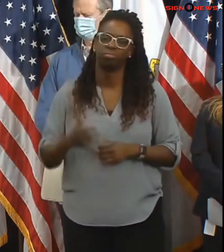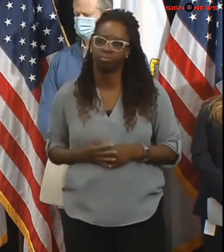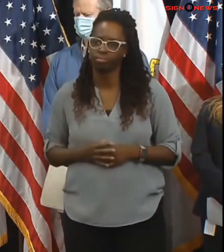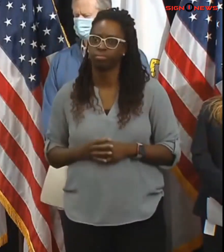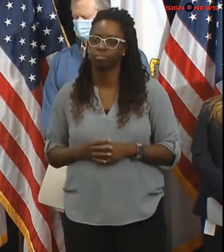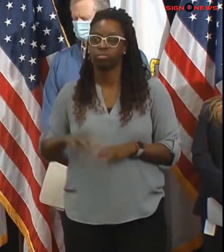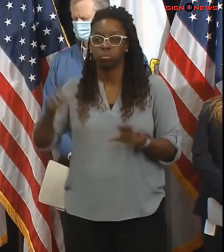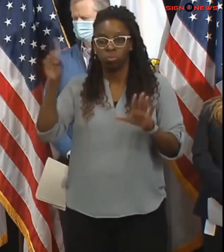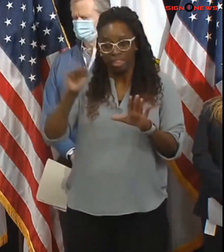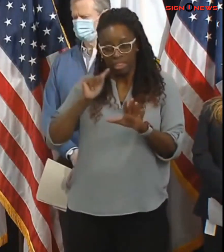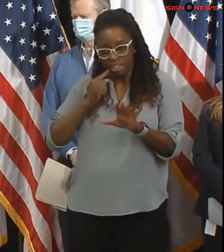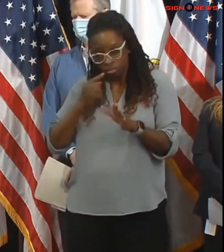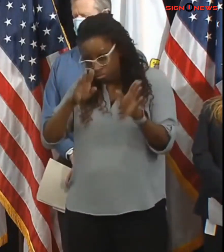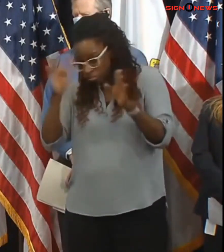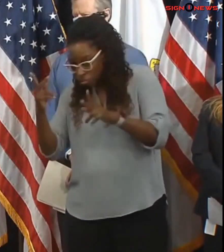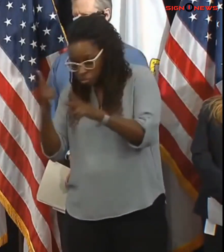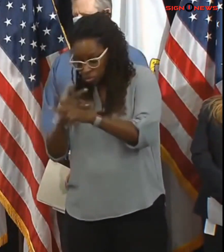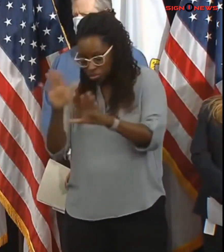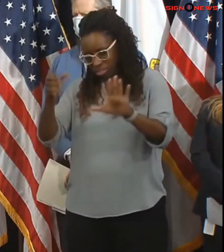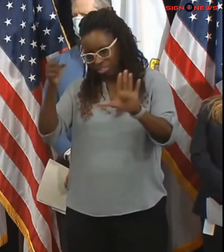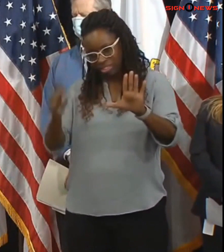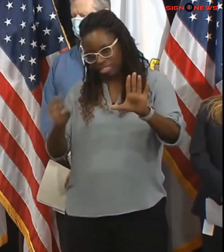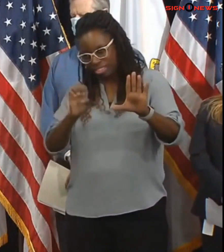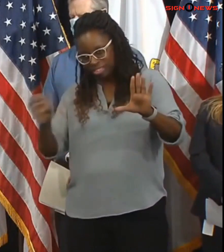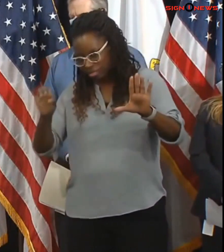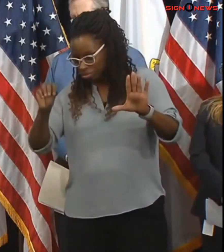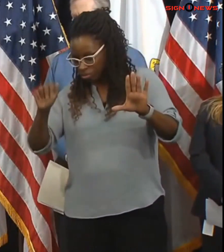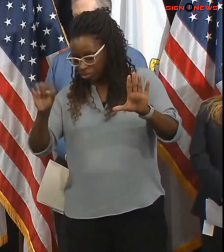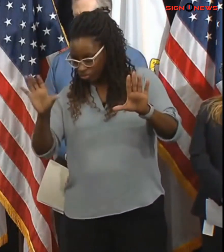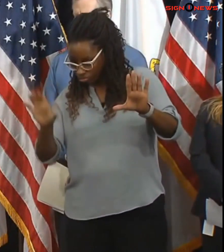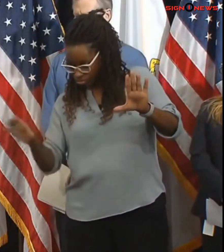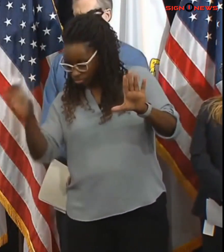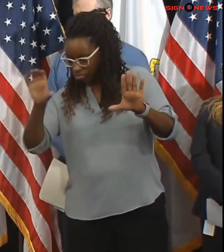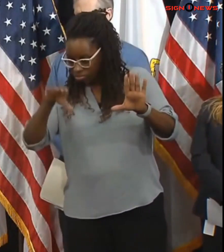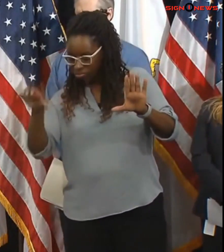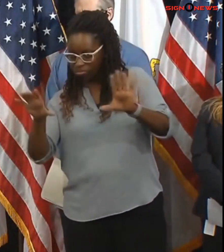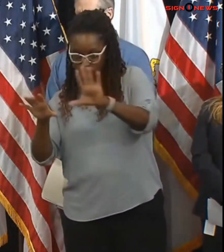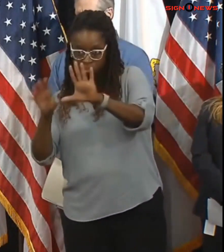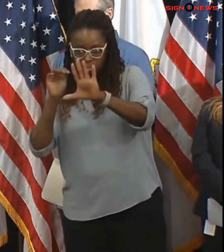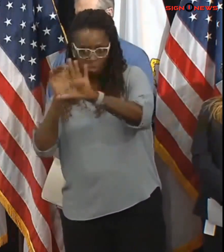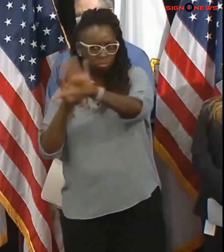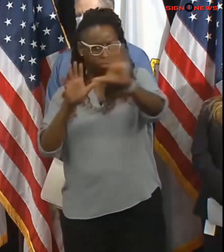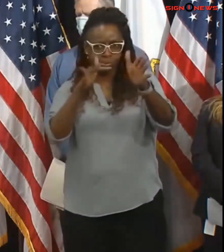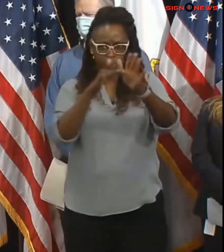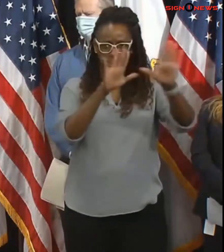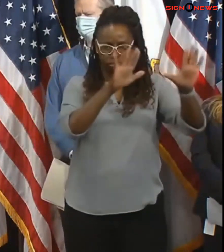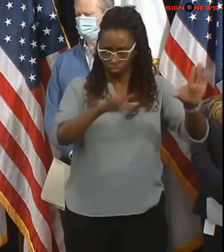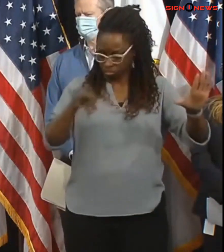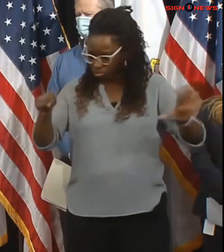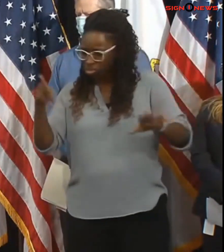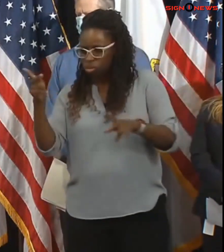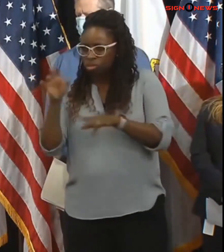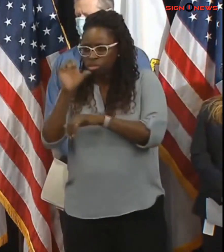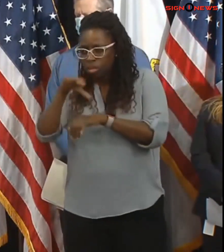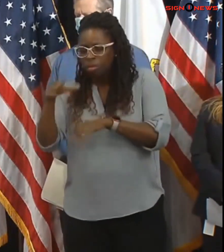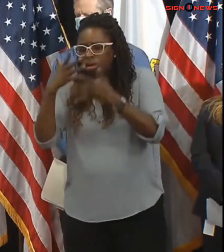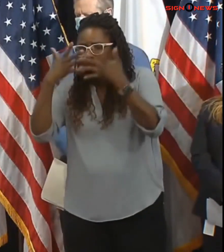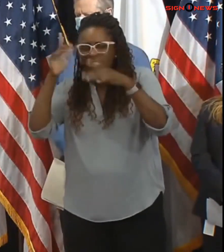rate of snowfall and high winds that will reduce visibility and lead to some hazardous and blizzard-like conditions in some areas throughout the day tomorrow